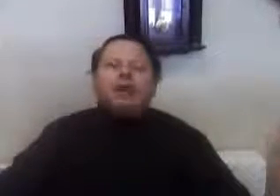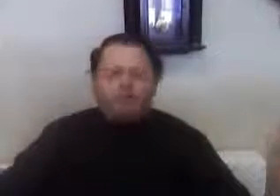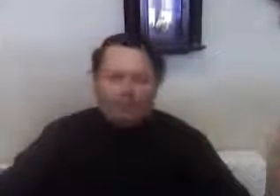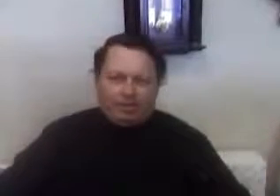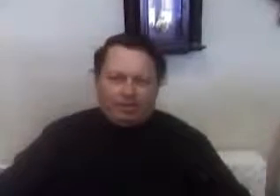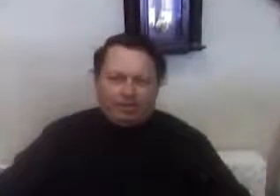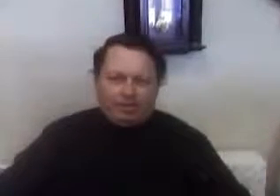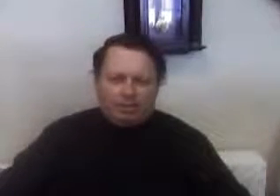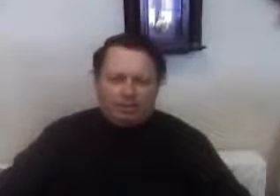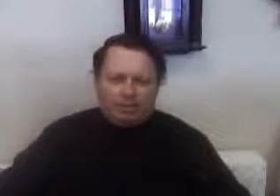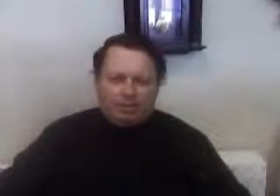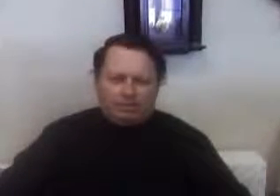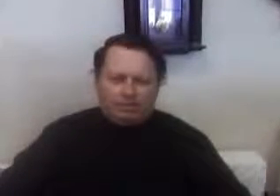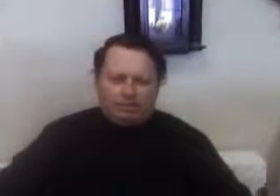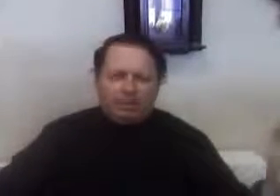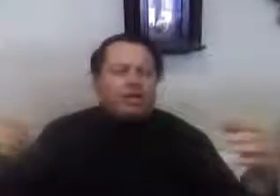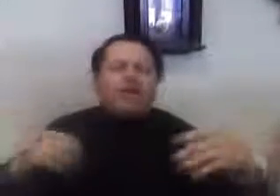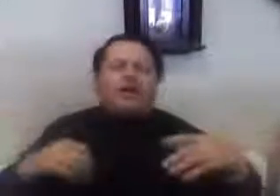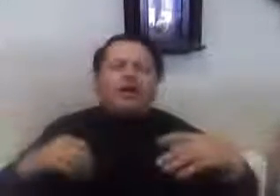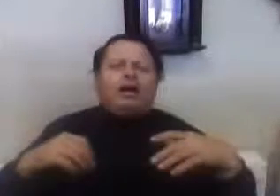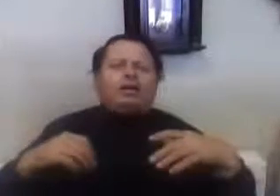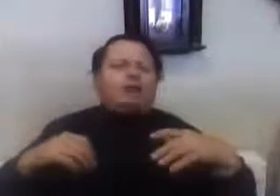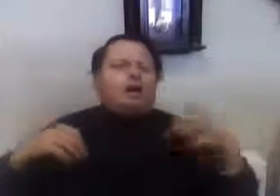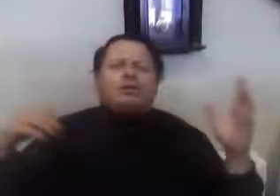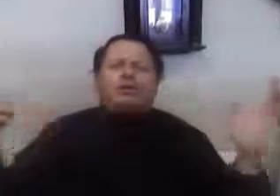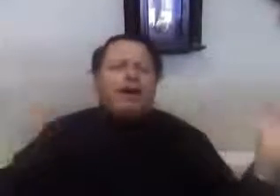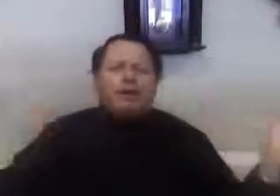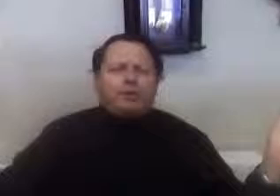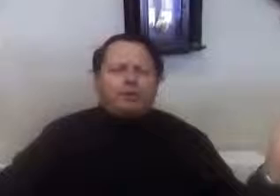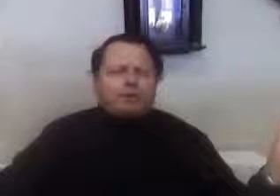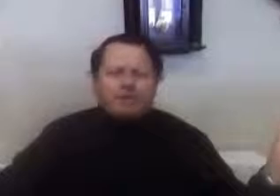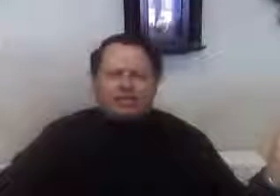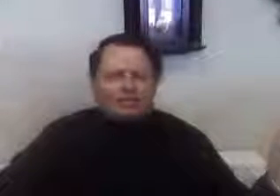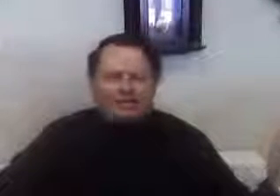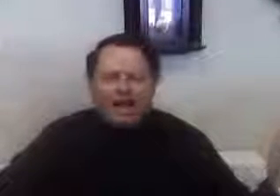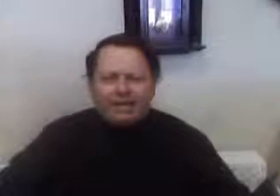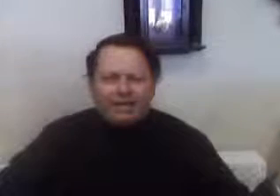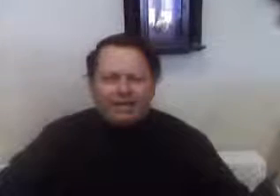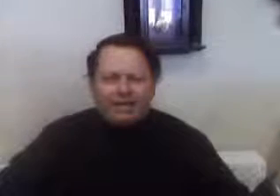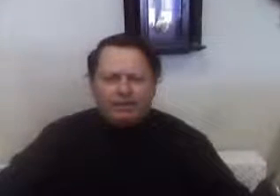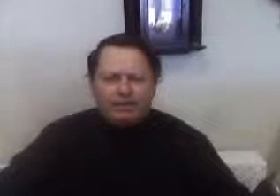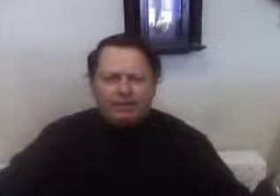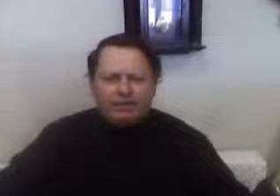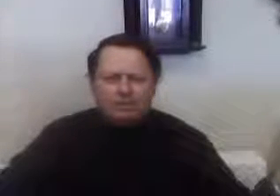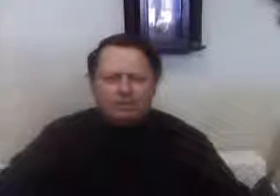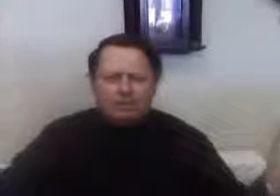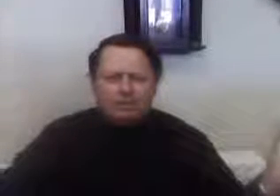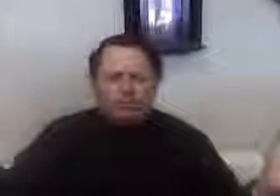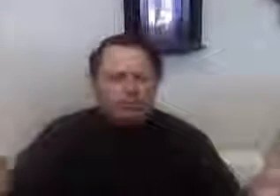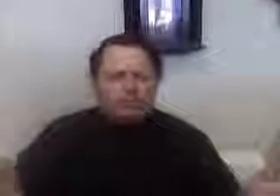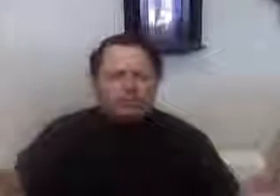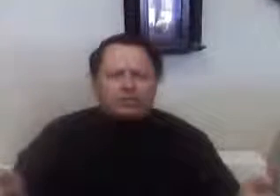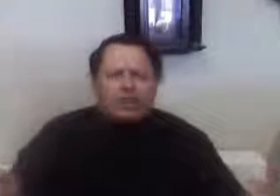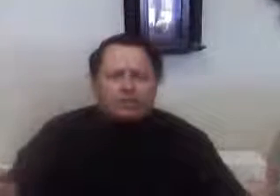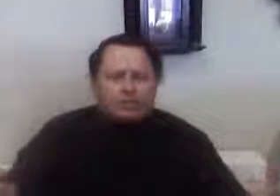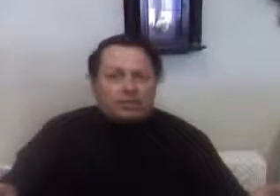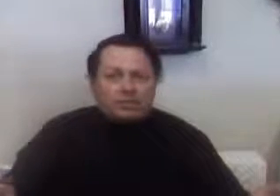governments. You can have a totally capitalistic society with a Socialist